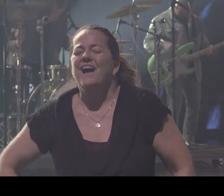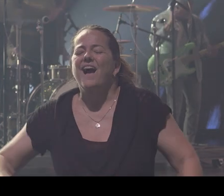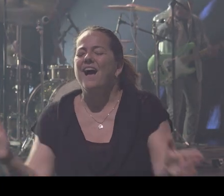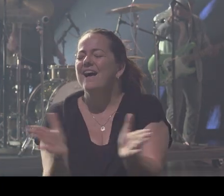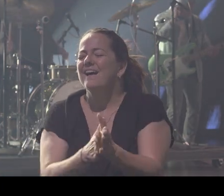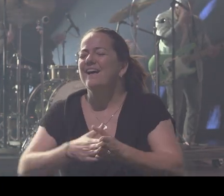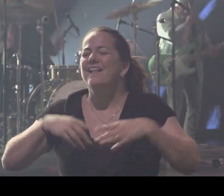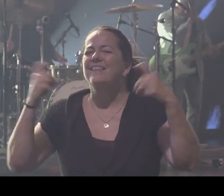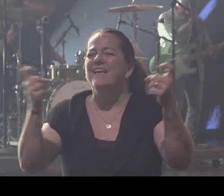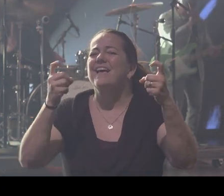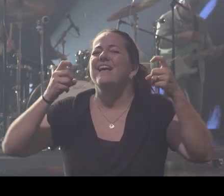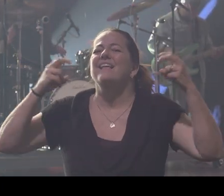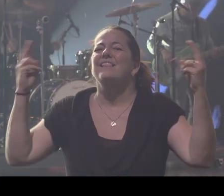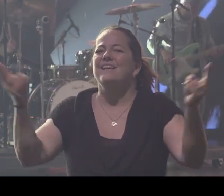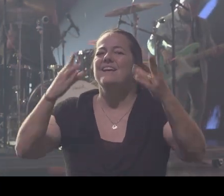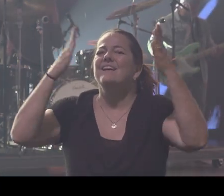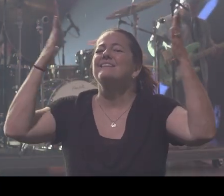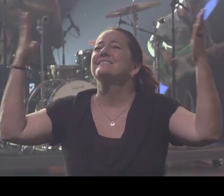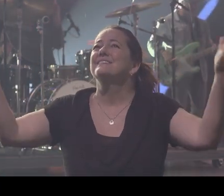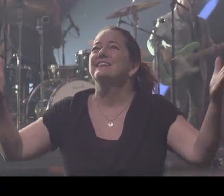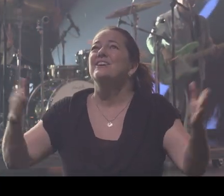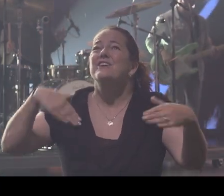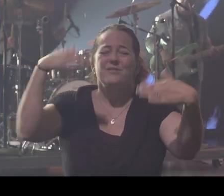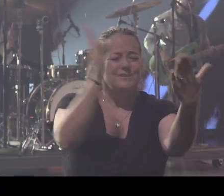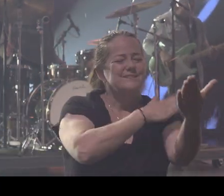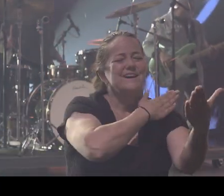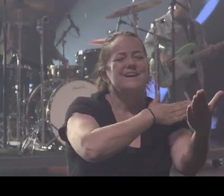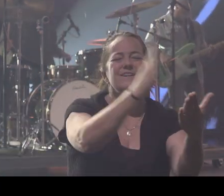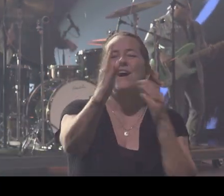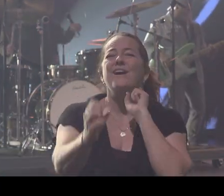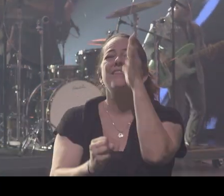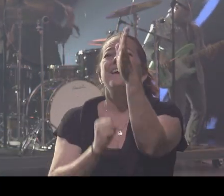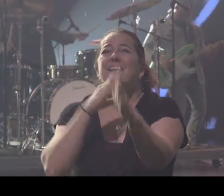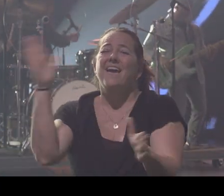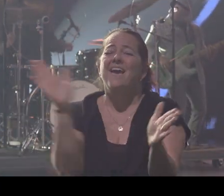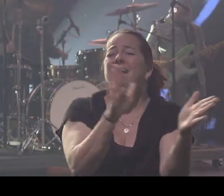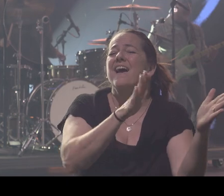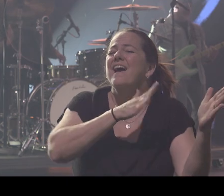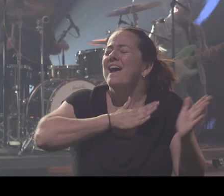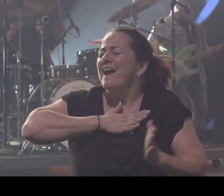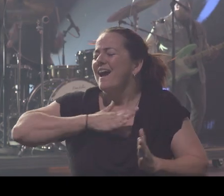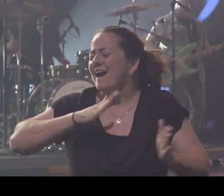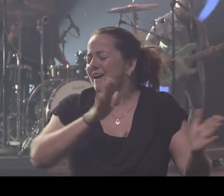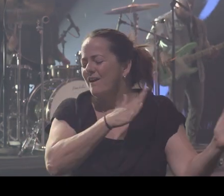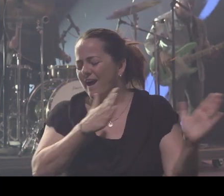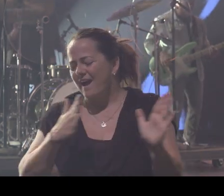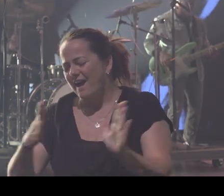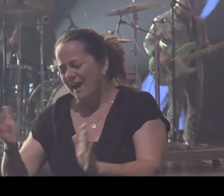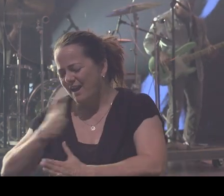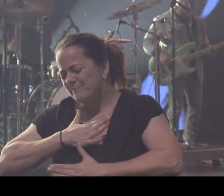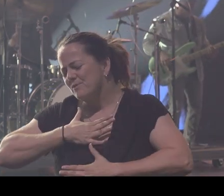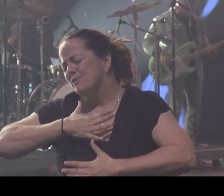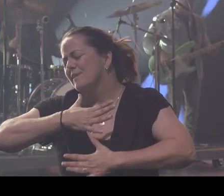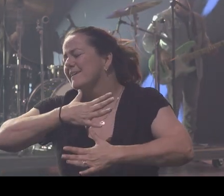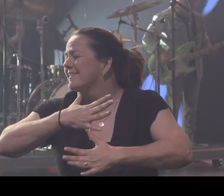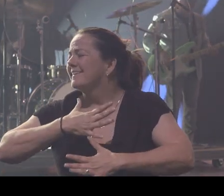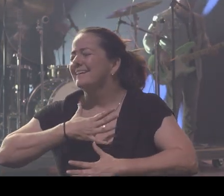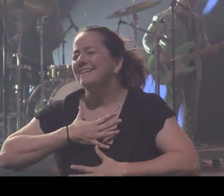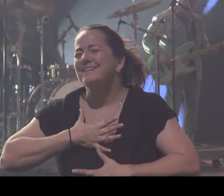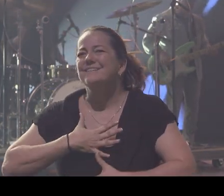I'm singing, the air I'm breathing,